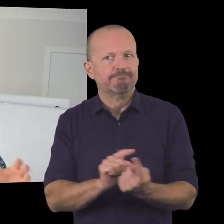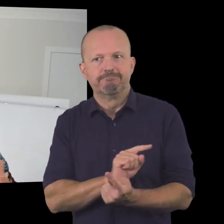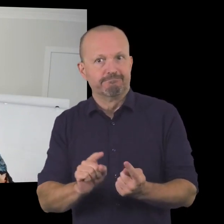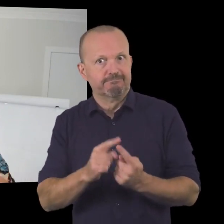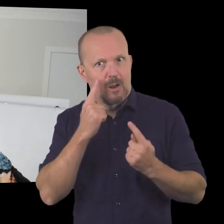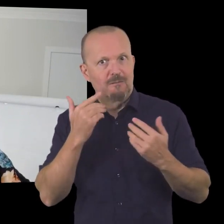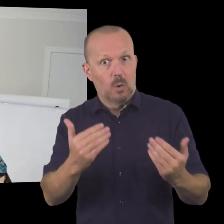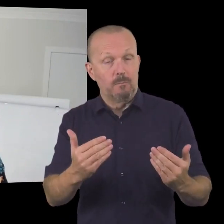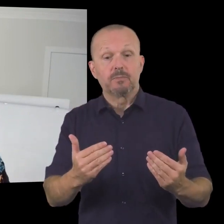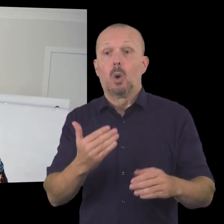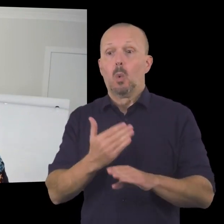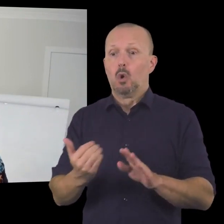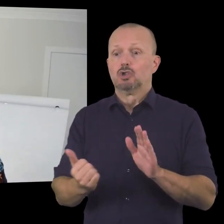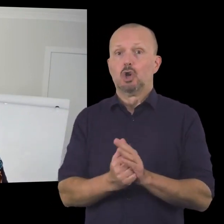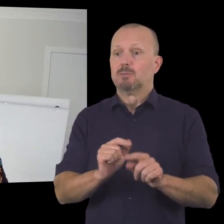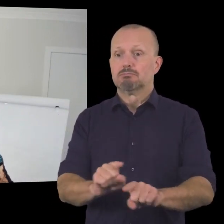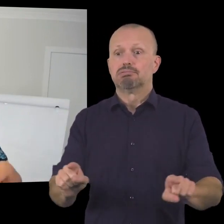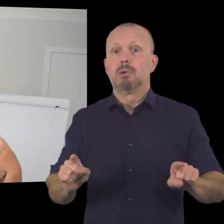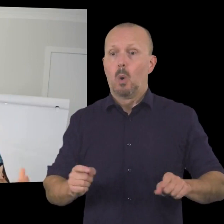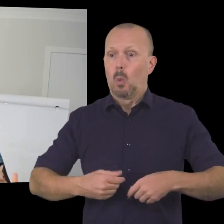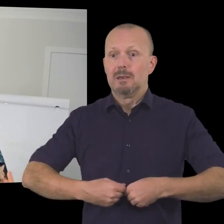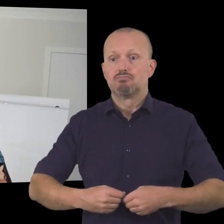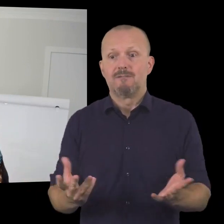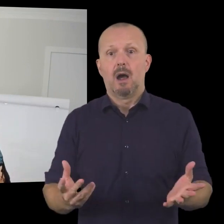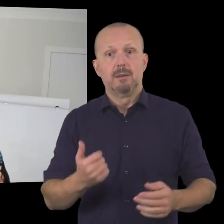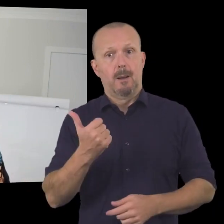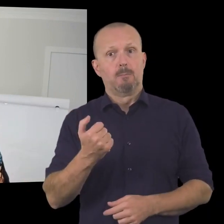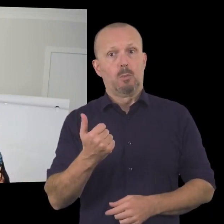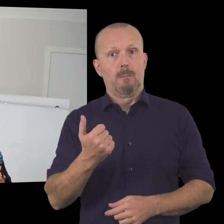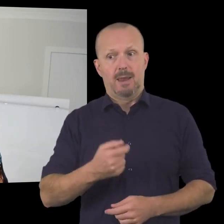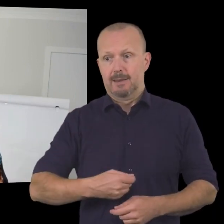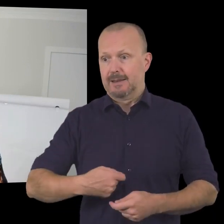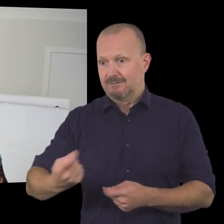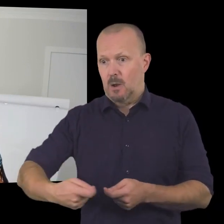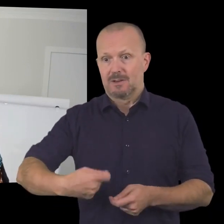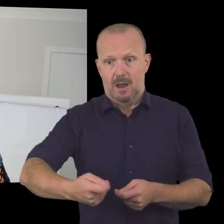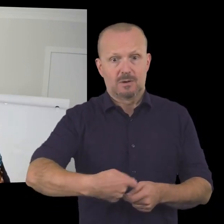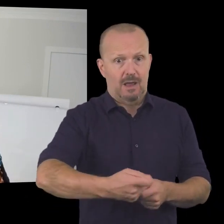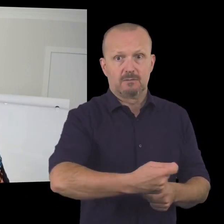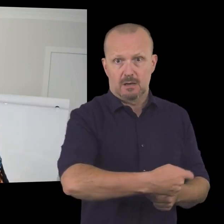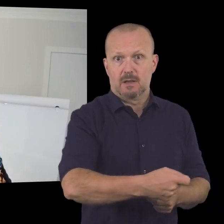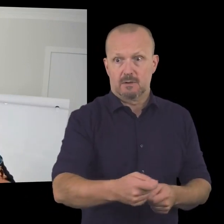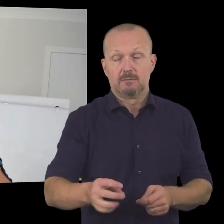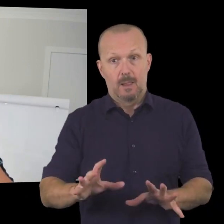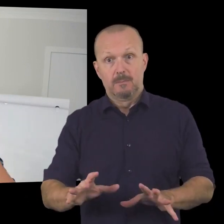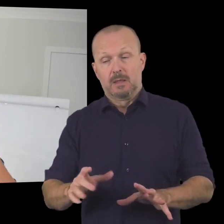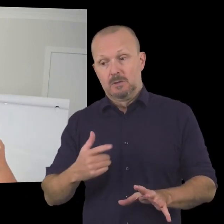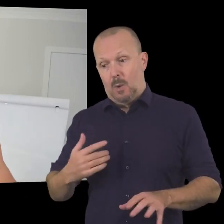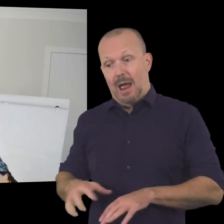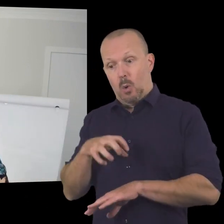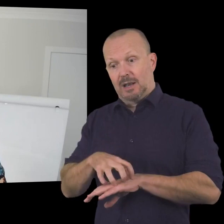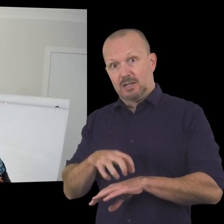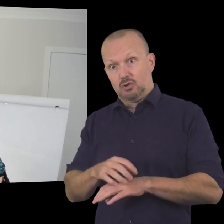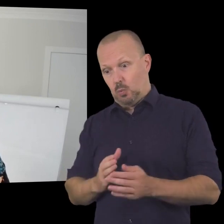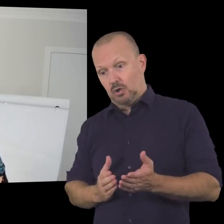all over the country and meeting lots of people doing awesome things at every single one of those workshops we provide a ballpoint pen and when we were doing uh